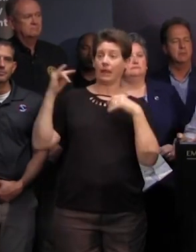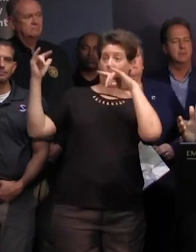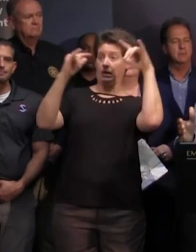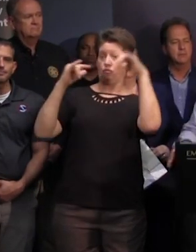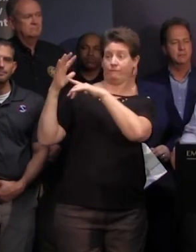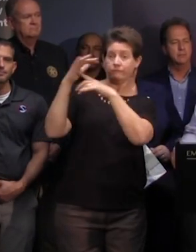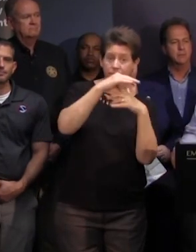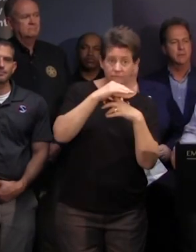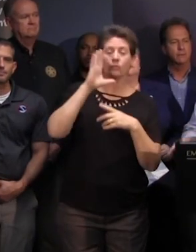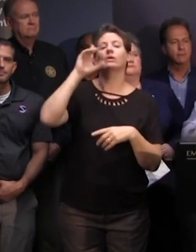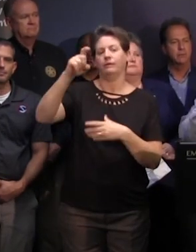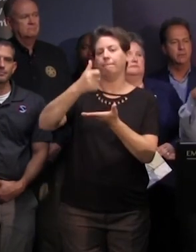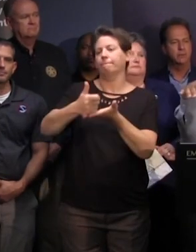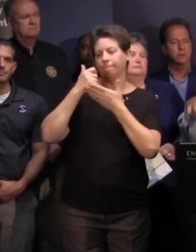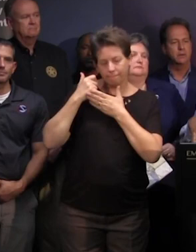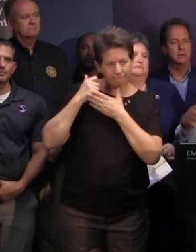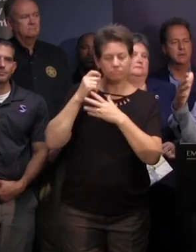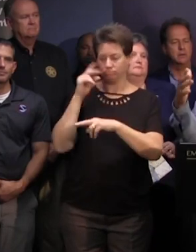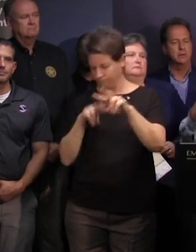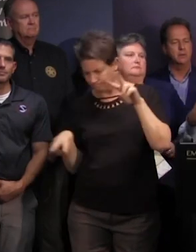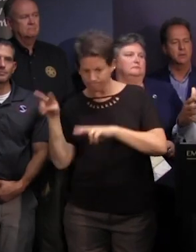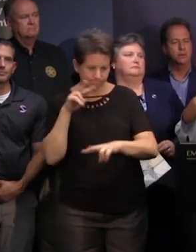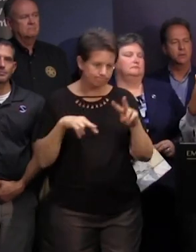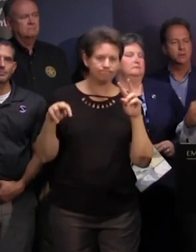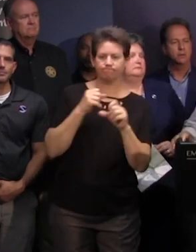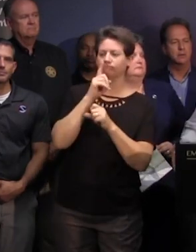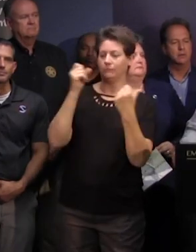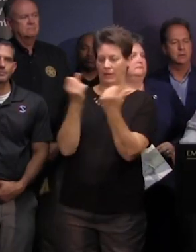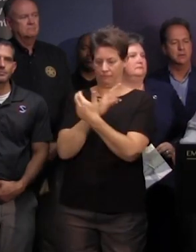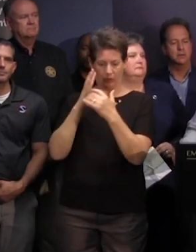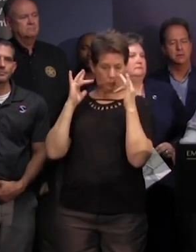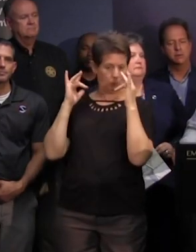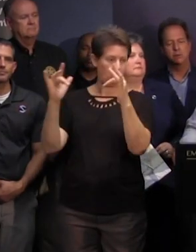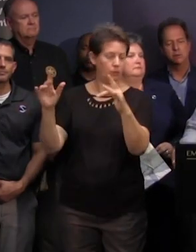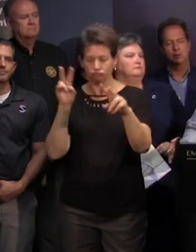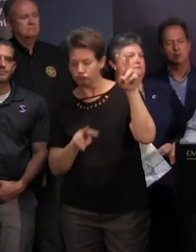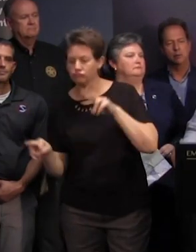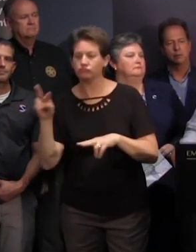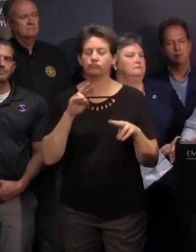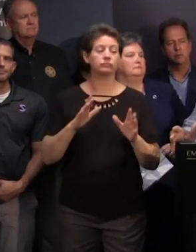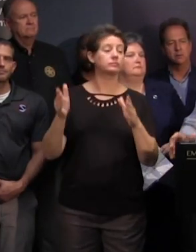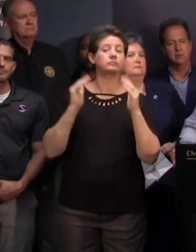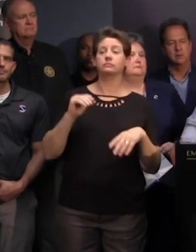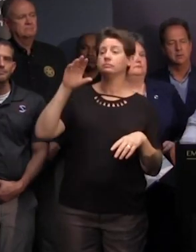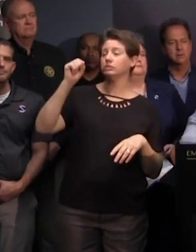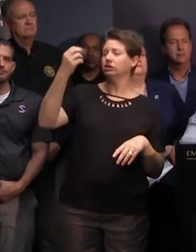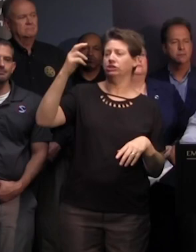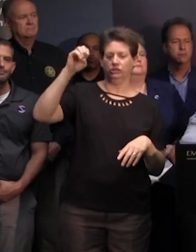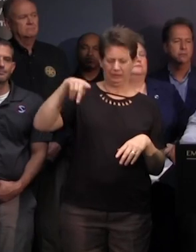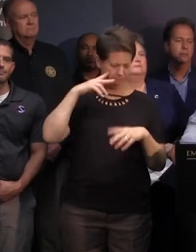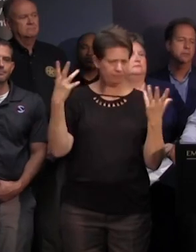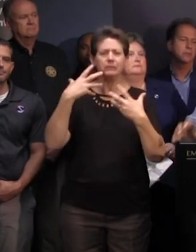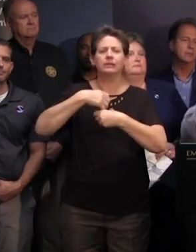mentioned earlier we will need area assistance to oversee the entire route during the overall process dot shep shep is an acronym